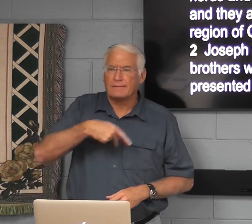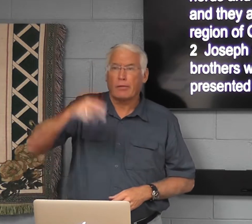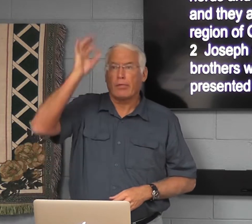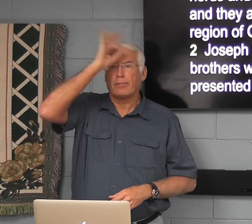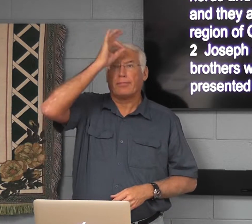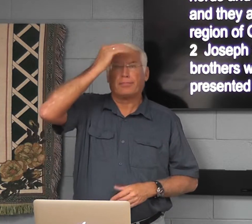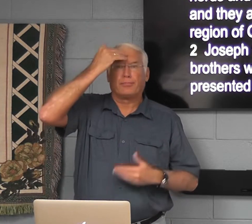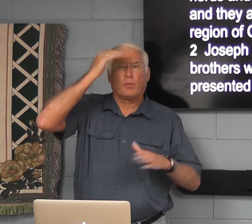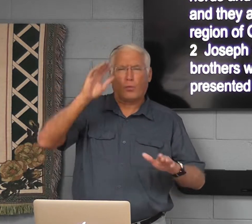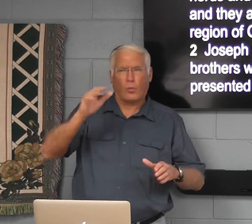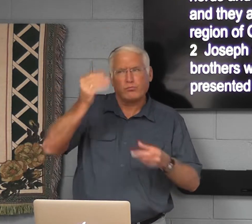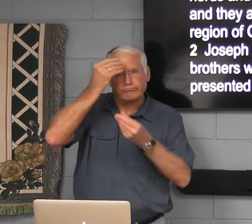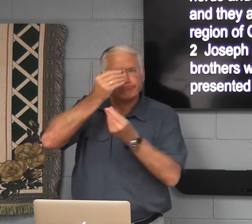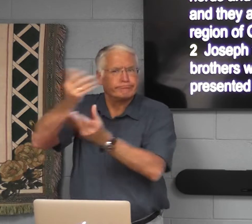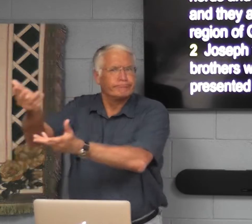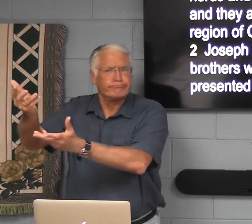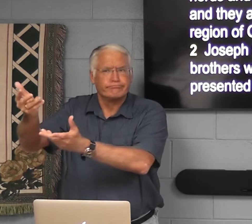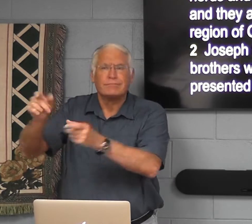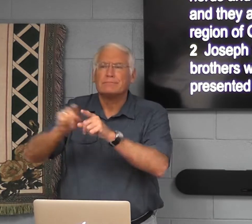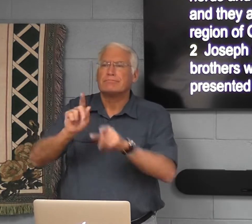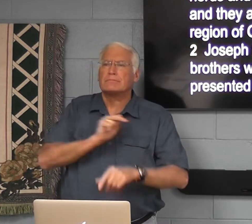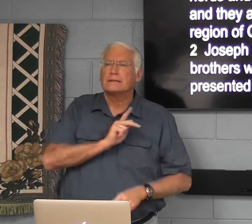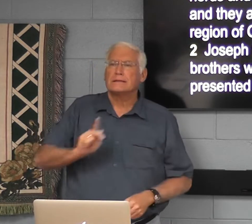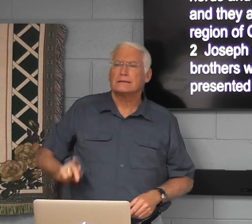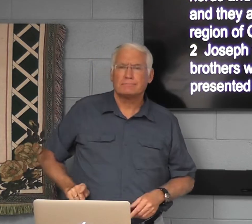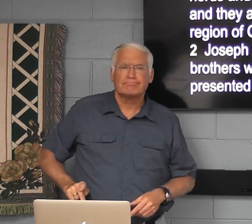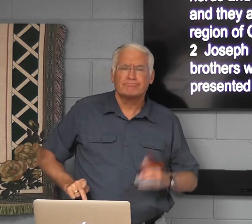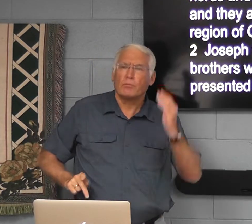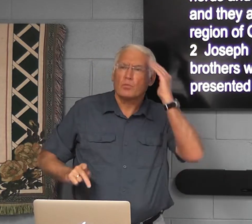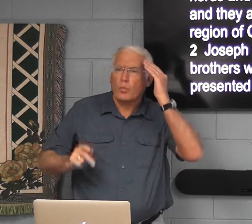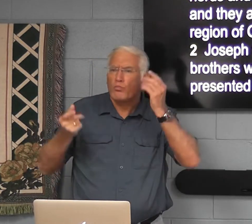To keep him in form. You don't want him to be clueless.